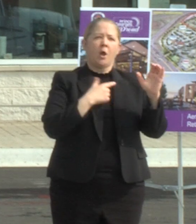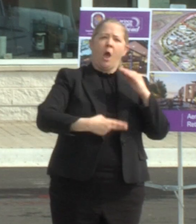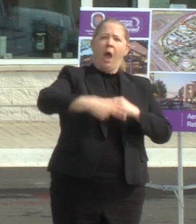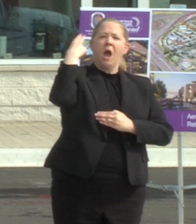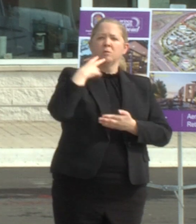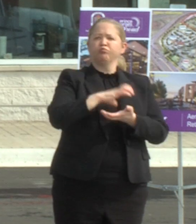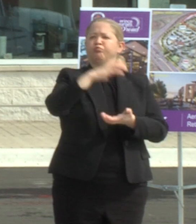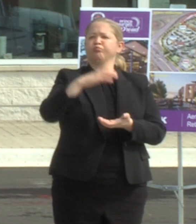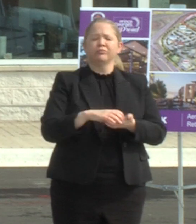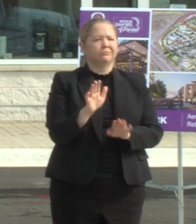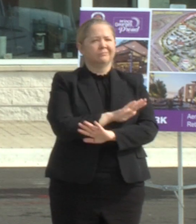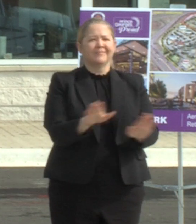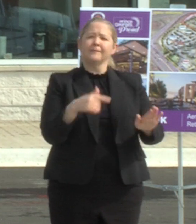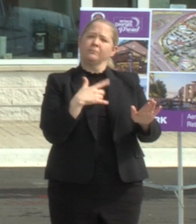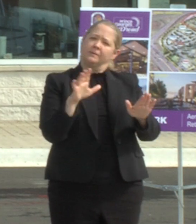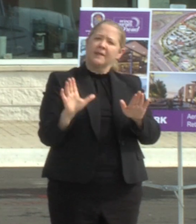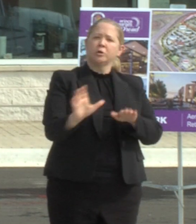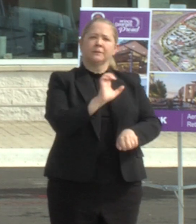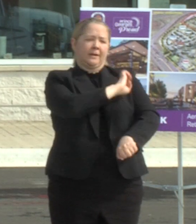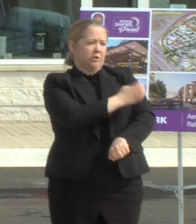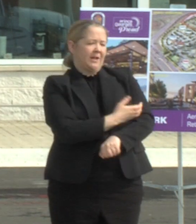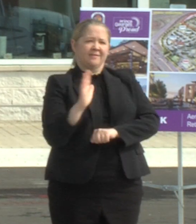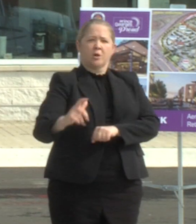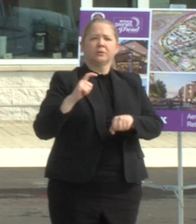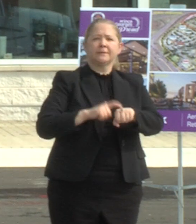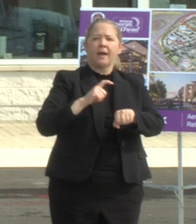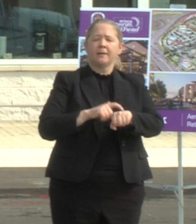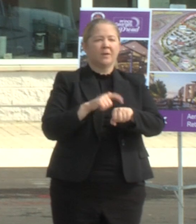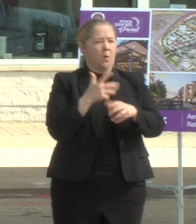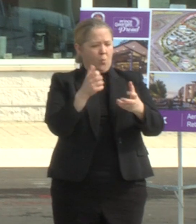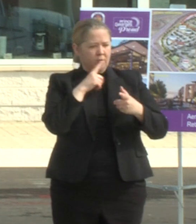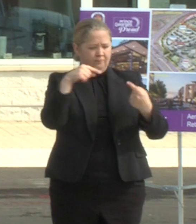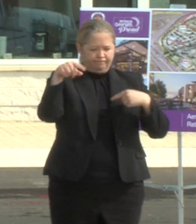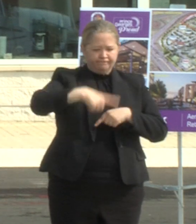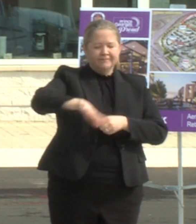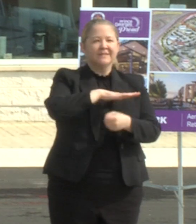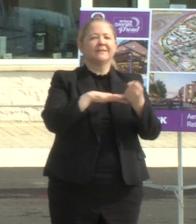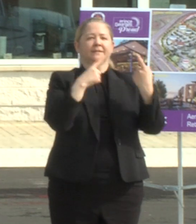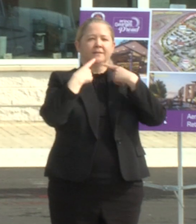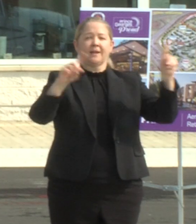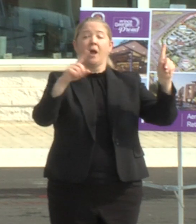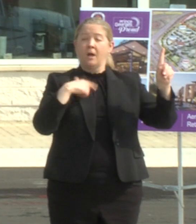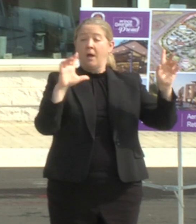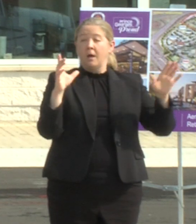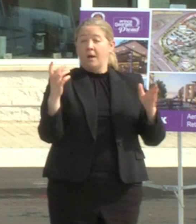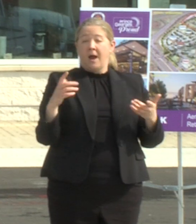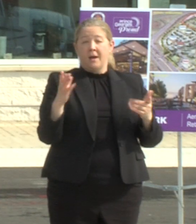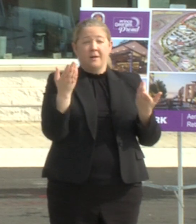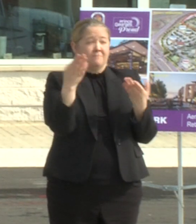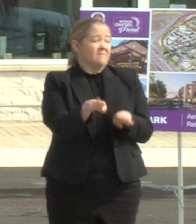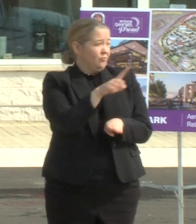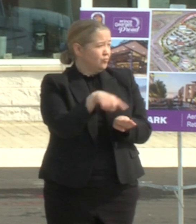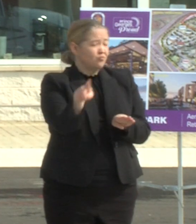and energy to making these communities along the blue line corridor prosper i challenge you to find anywhere